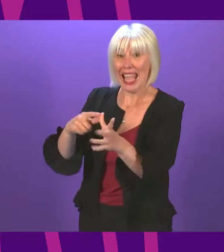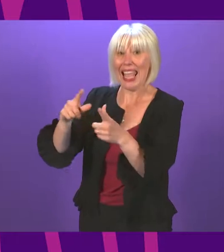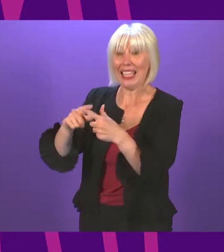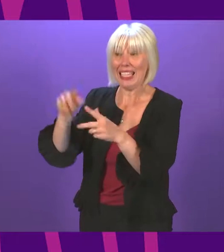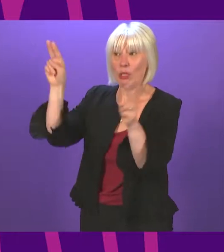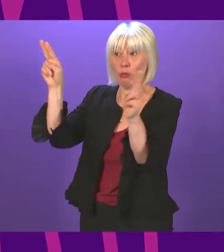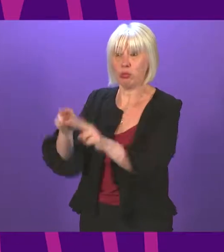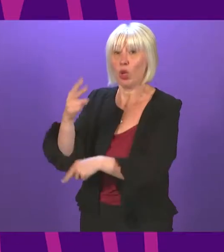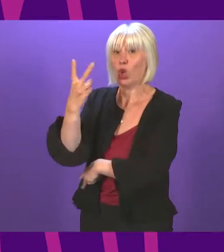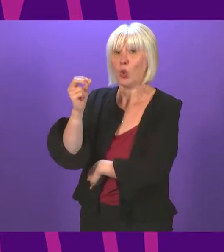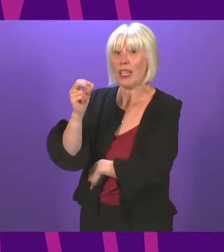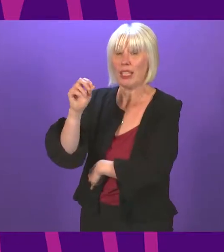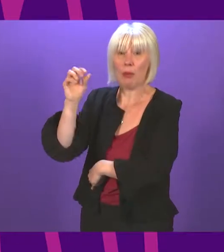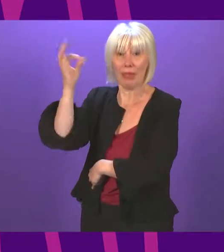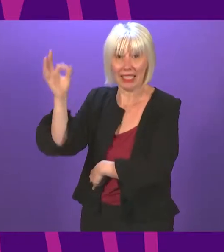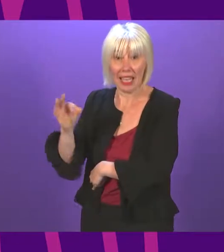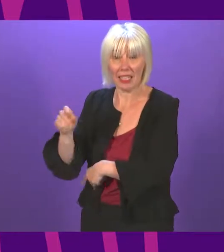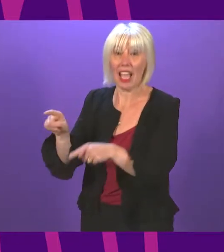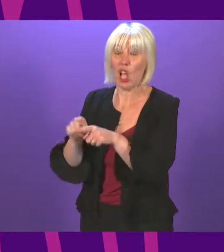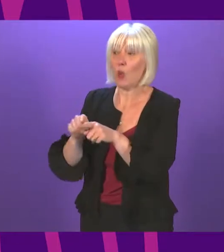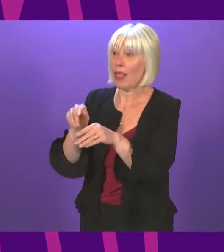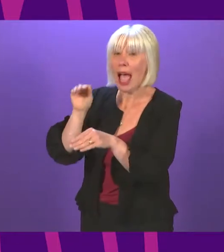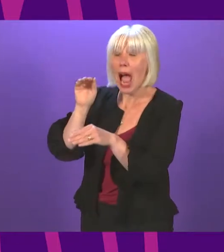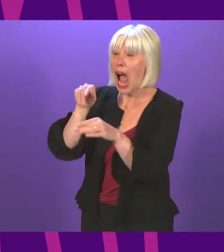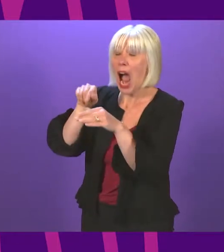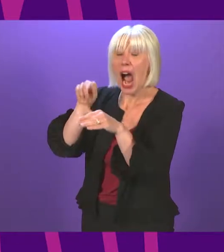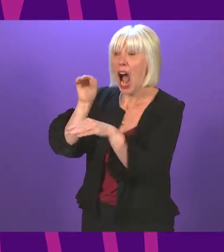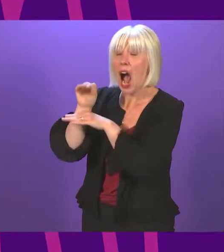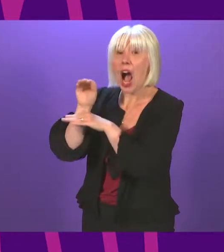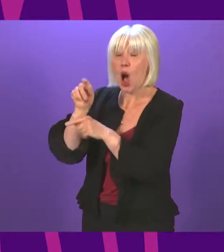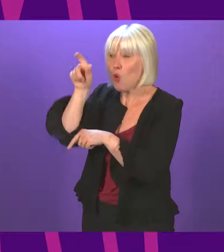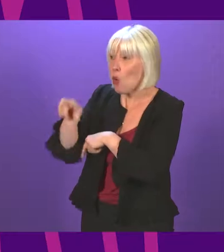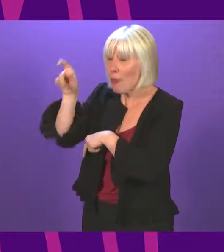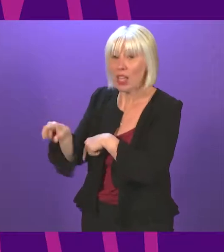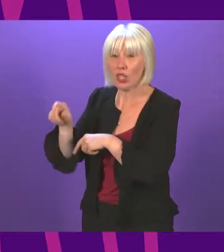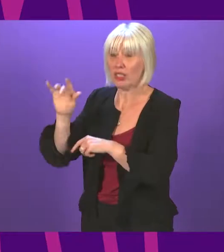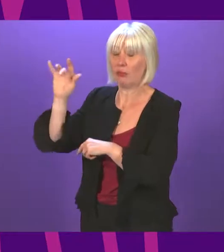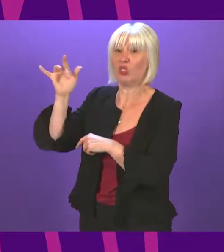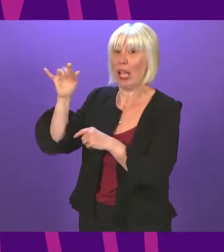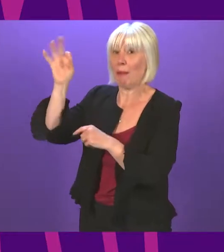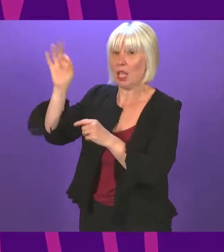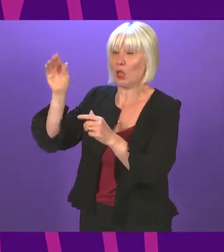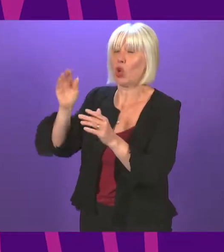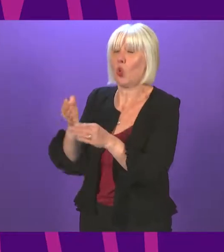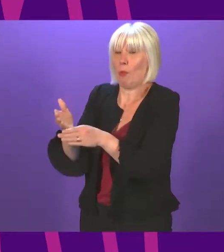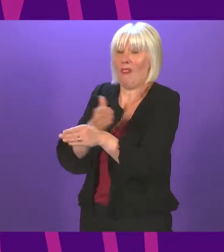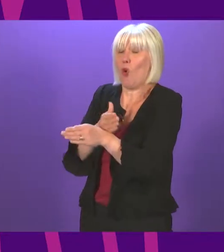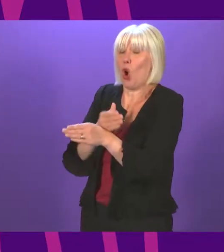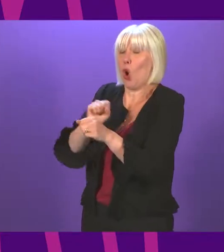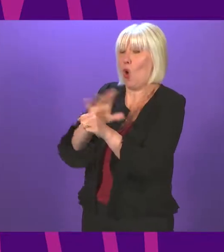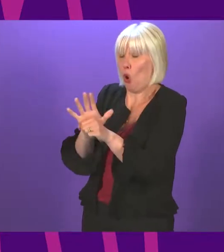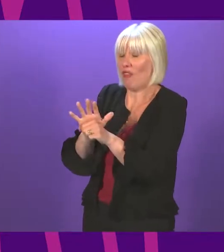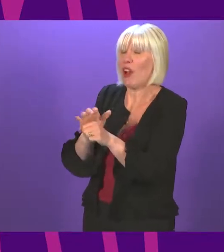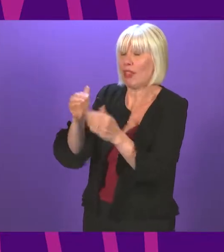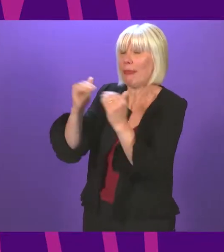20 per cent and increase outpatient capacity by 10 per cent compared to pre-COVID levels. We also